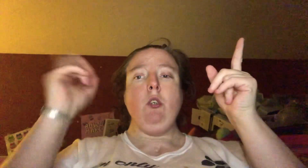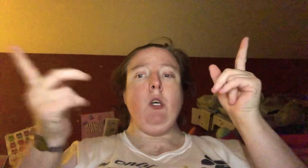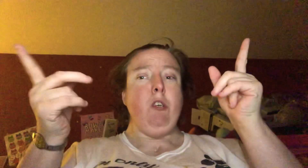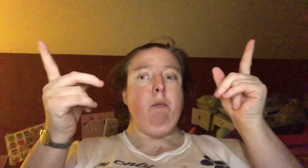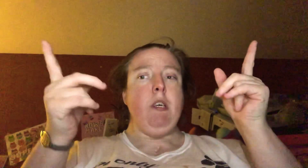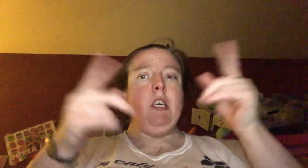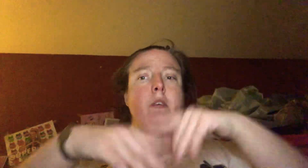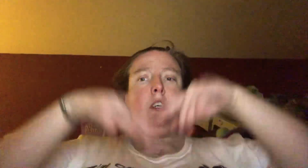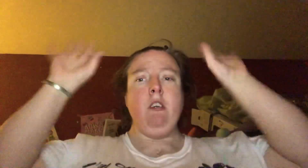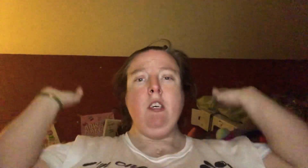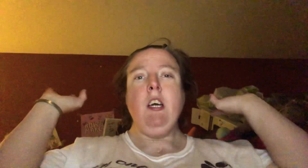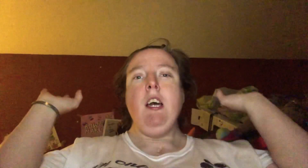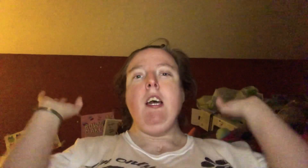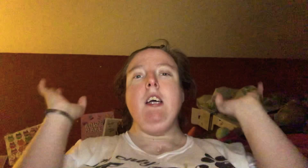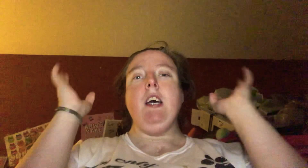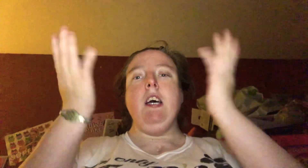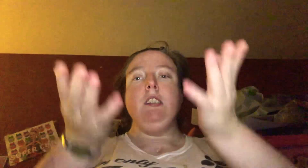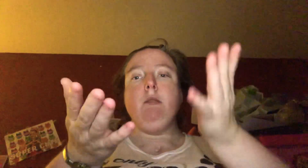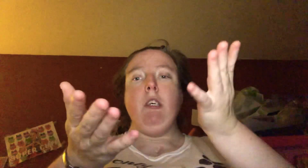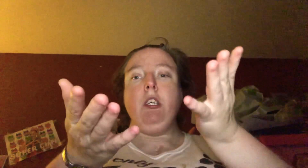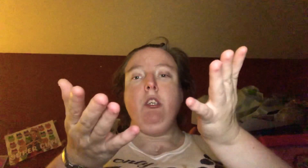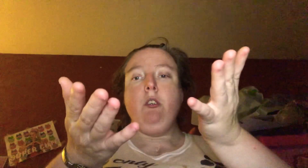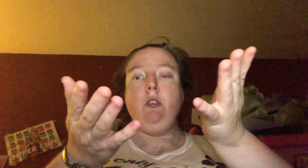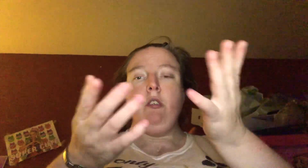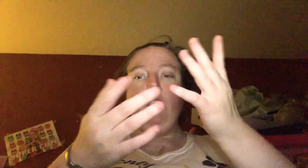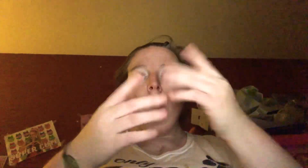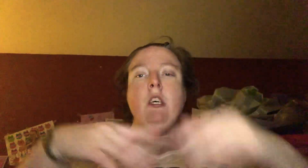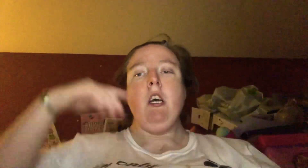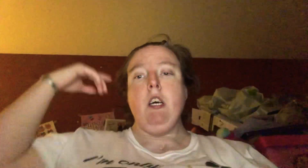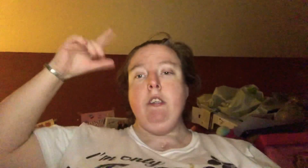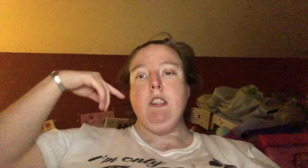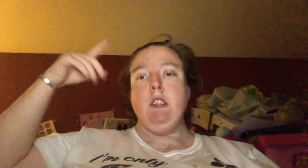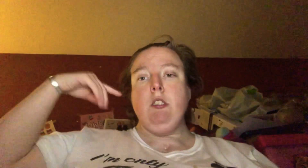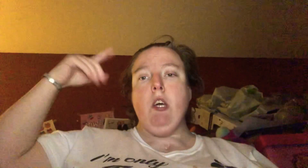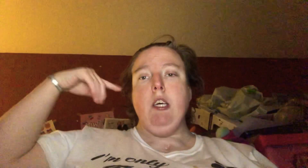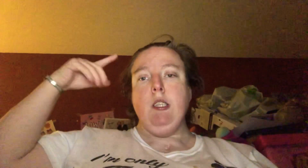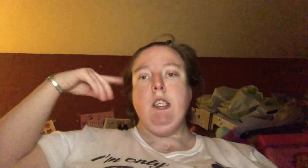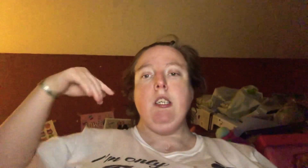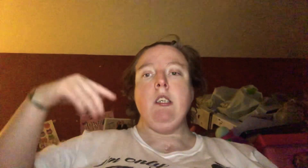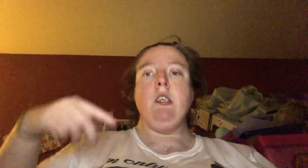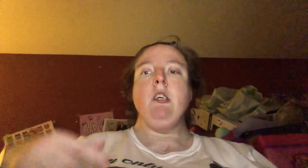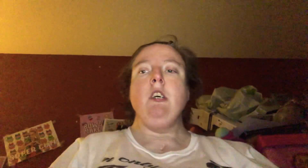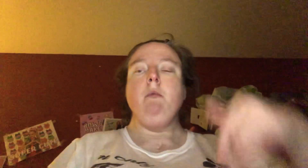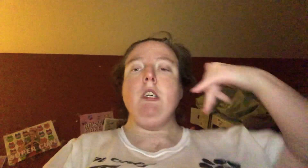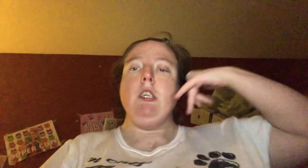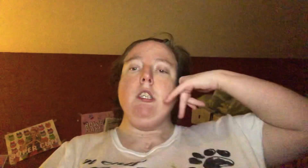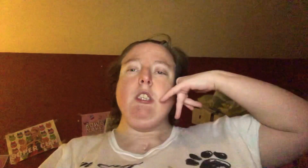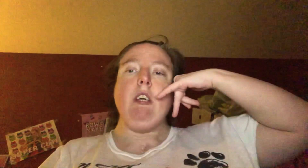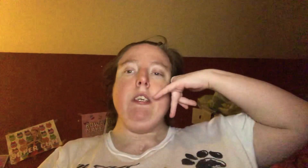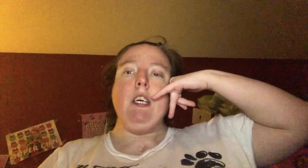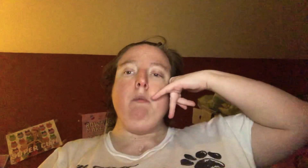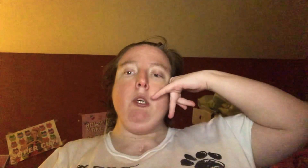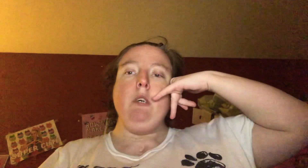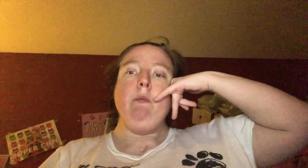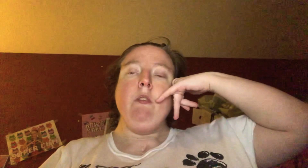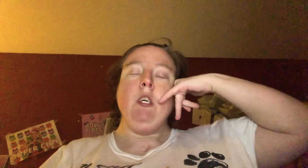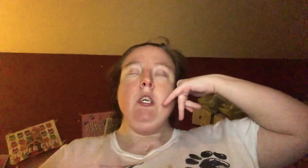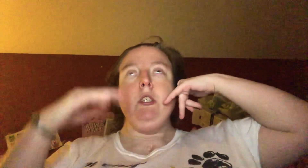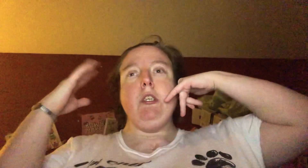going, baby? Hey, I just met here And this is crazy But here's my number So